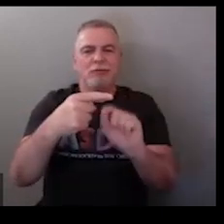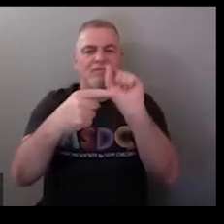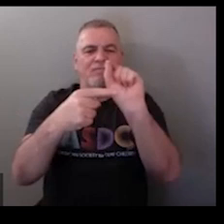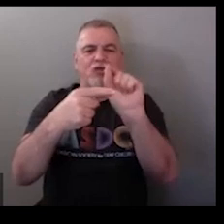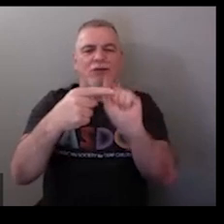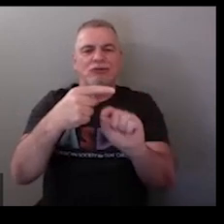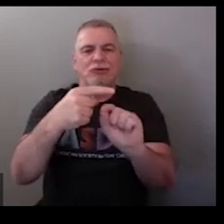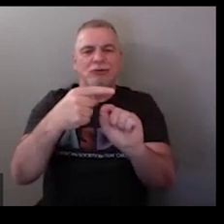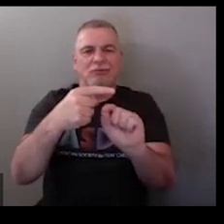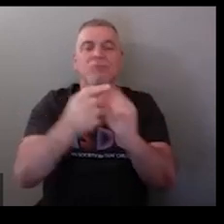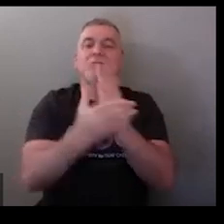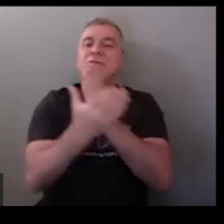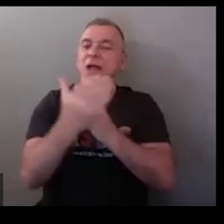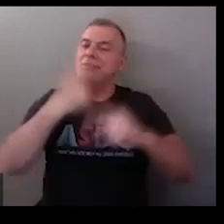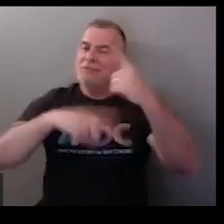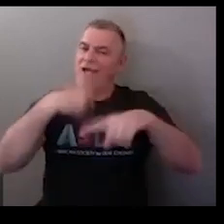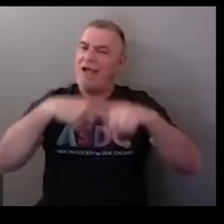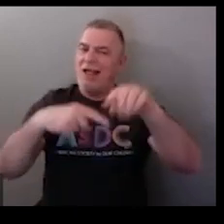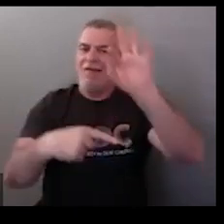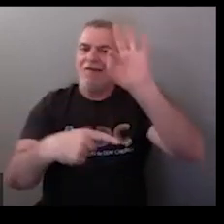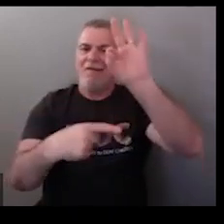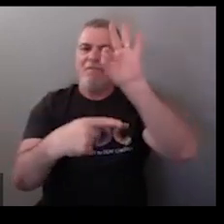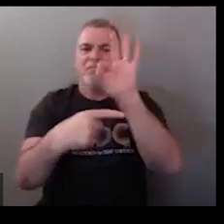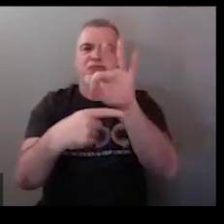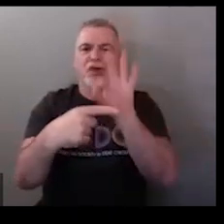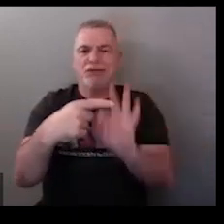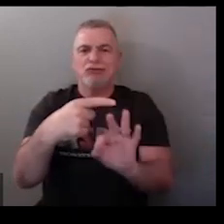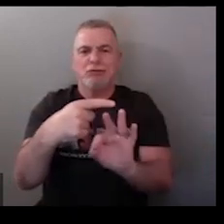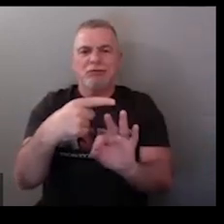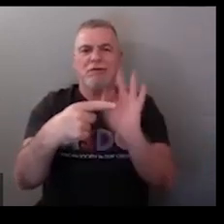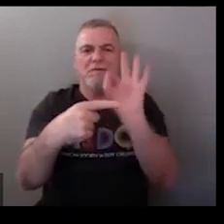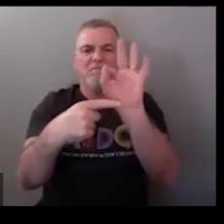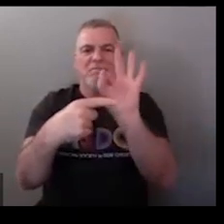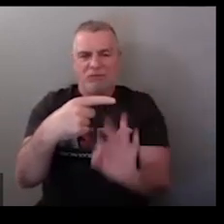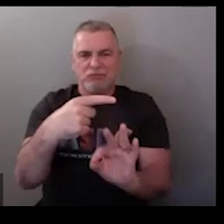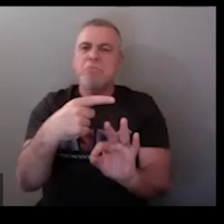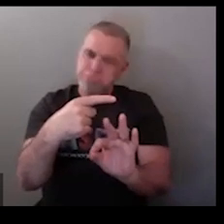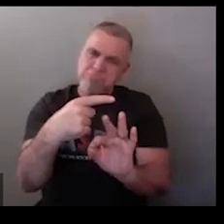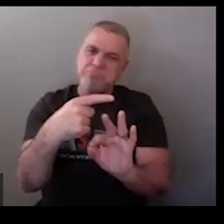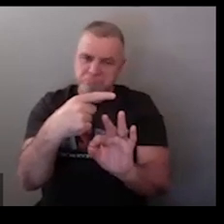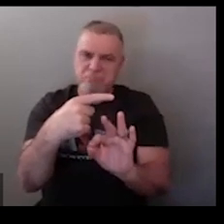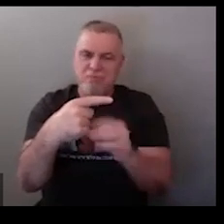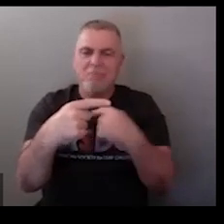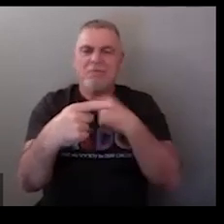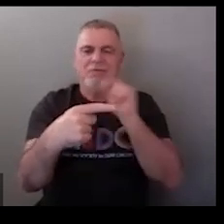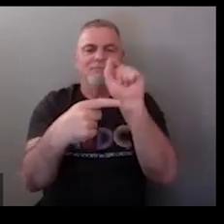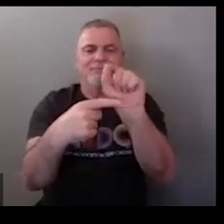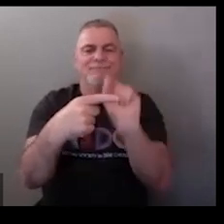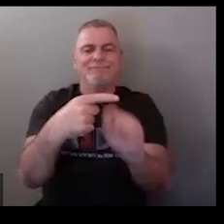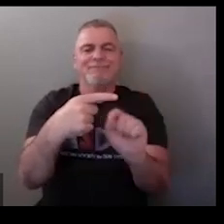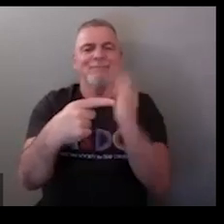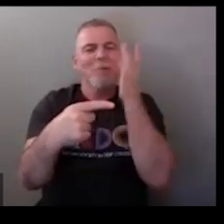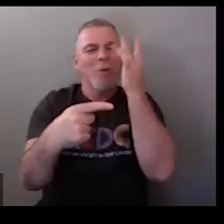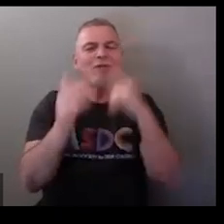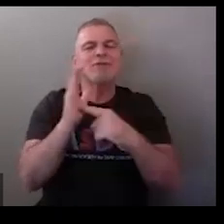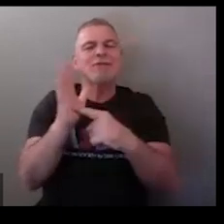fraction you will see it signed with an F sometimes the F hand shape signifying the numerator and the denominator